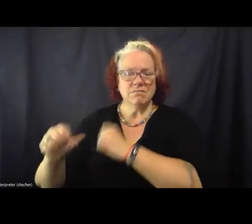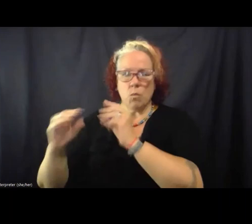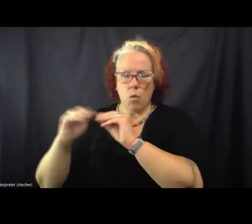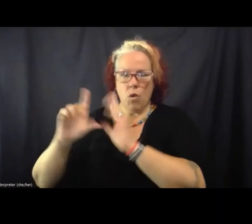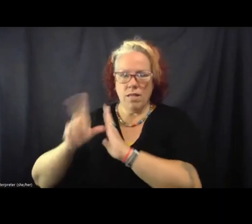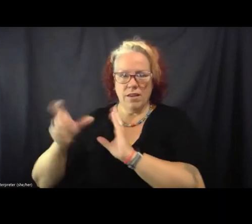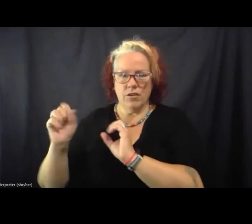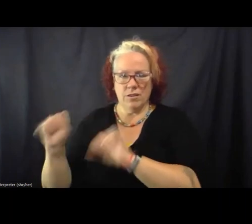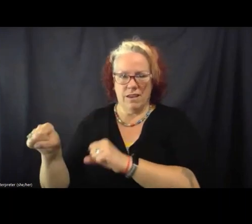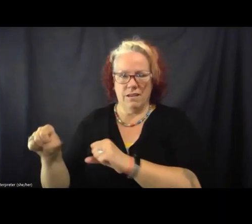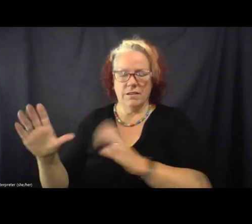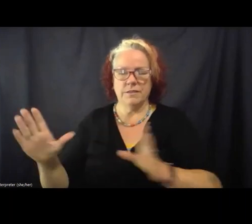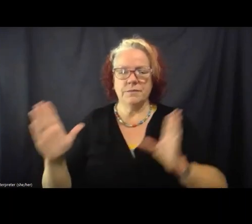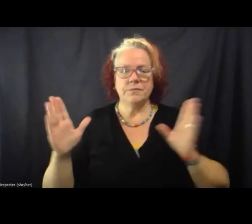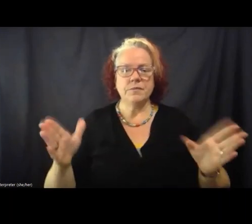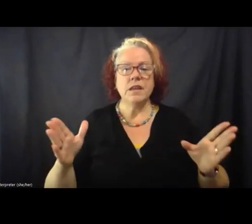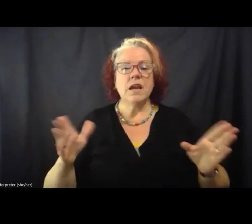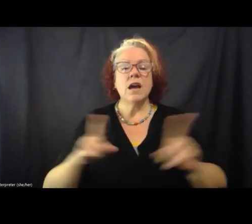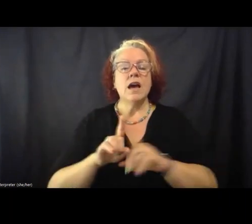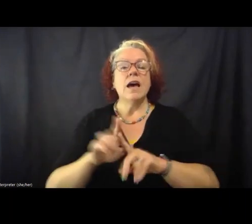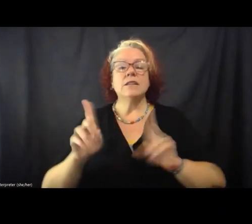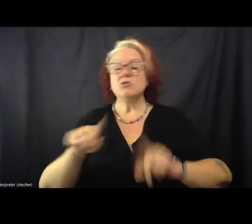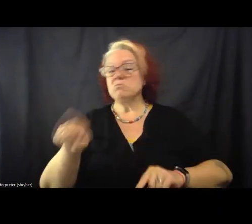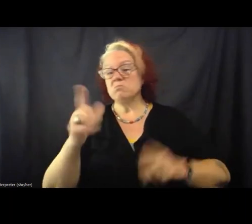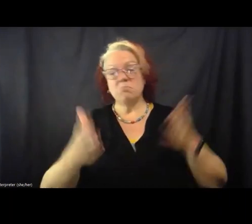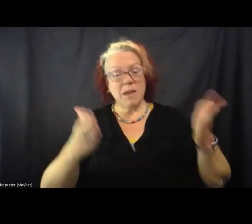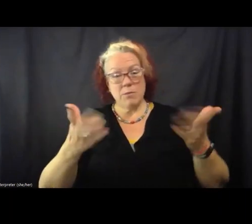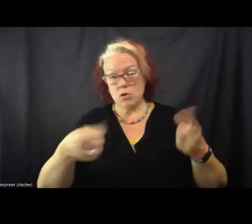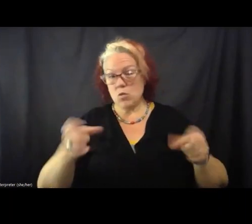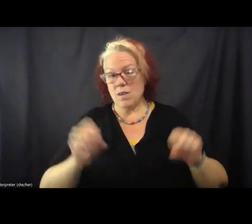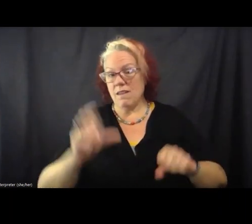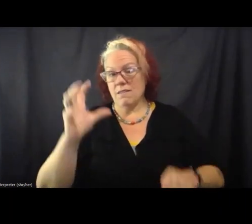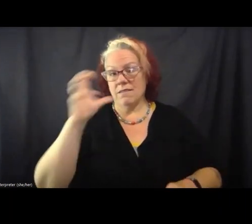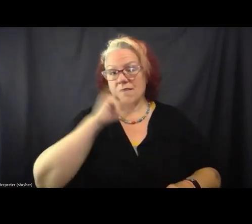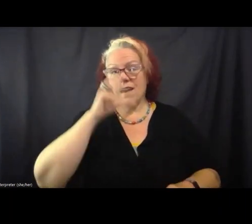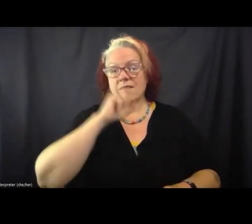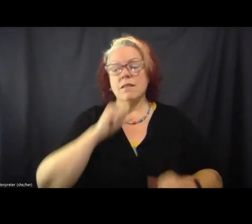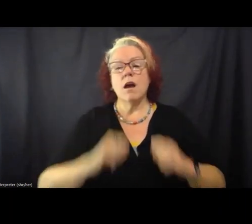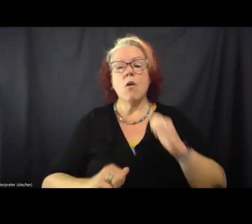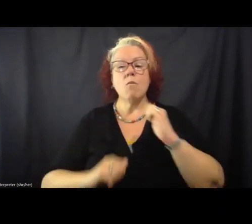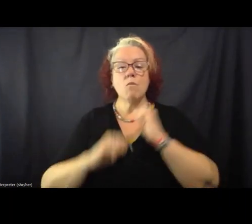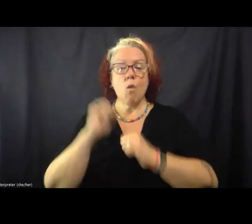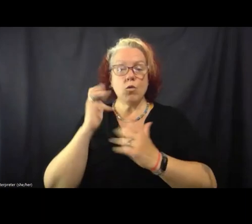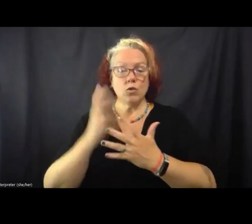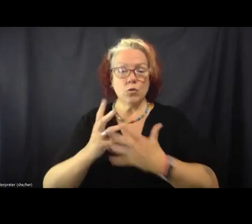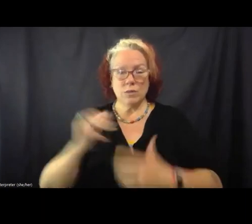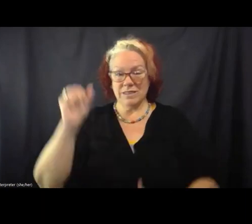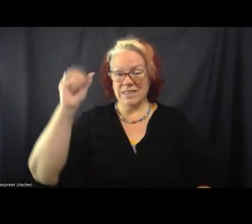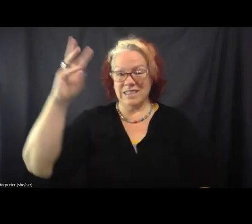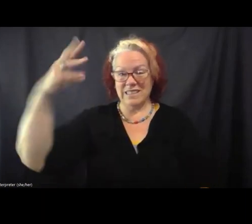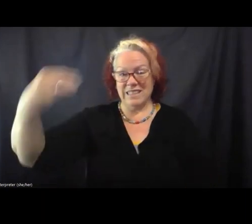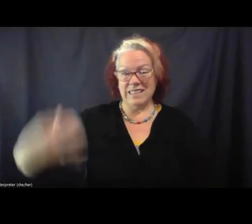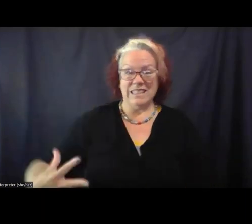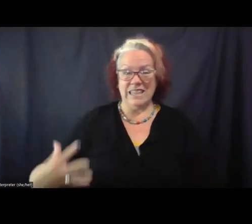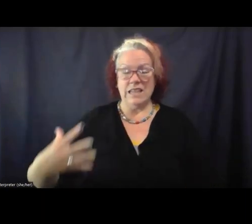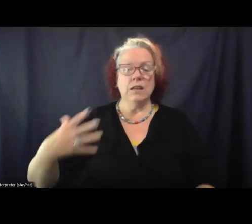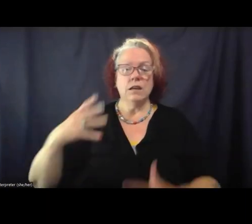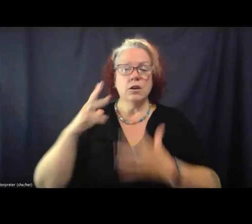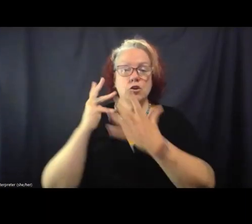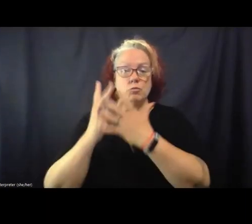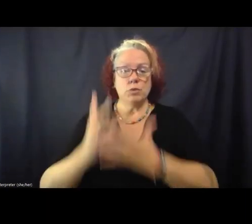As folks can probably guess, most of those prisons, most of those 16 prisons in central Appalachia,